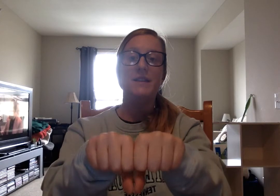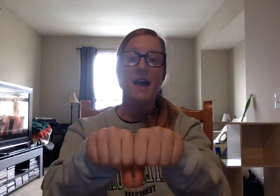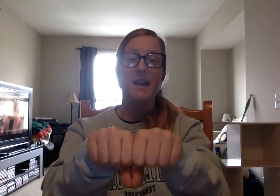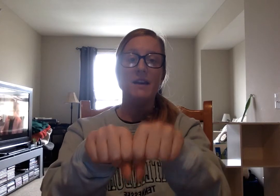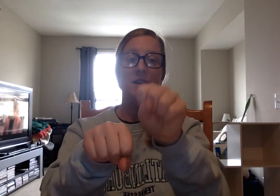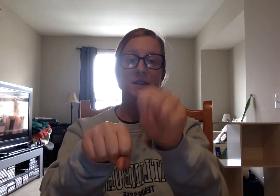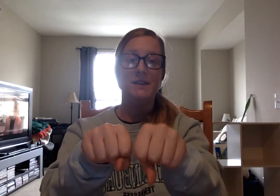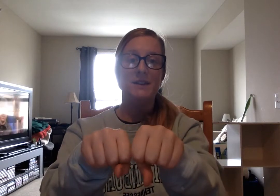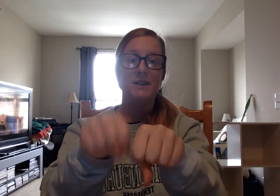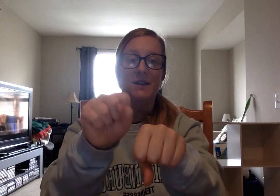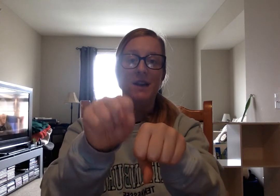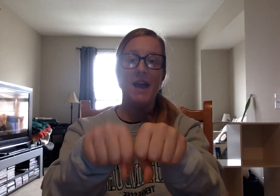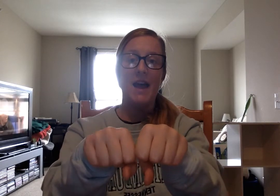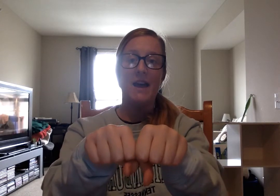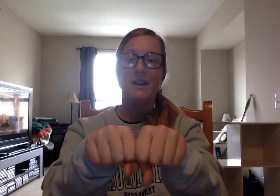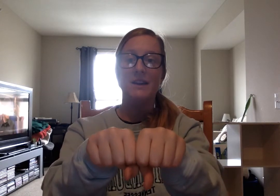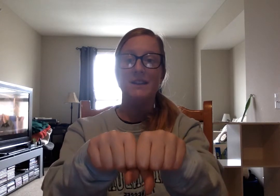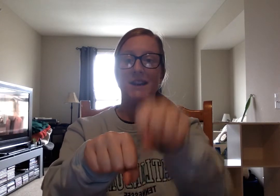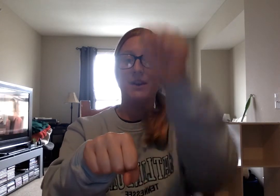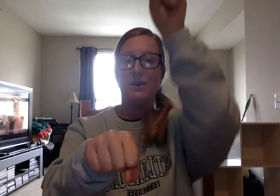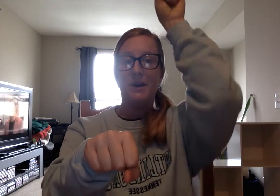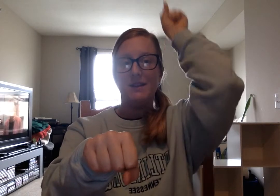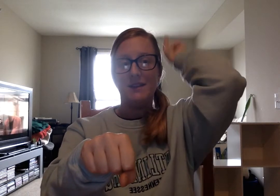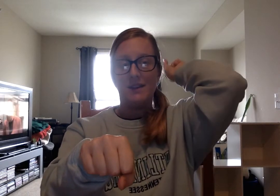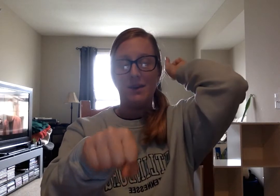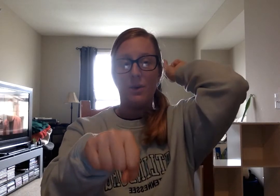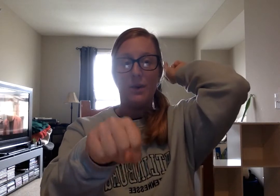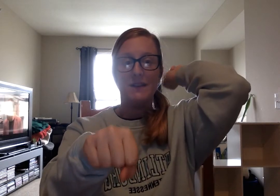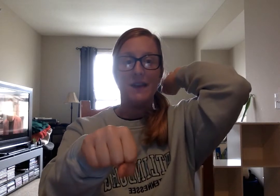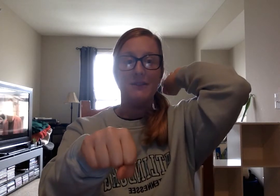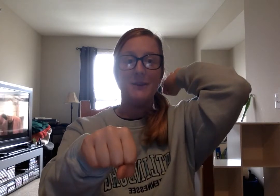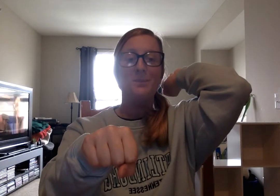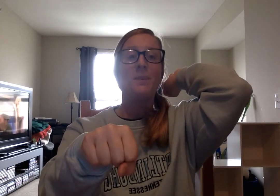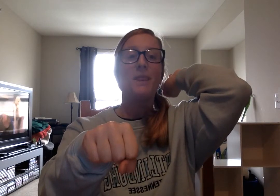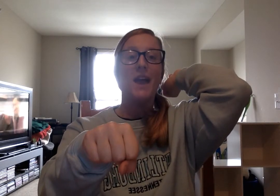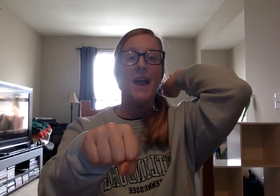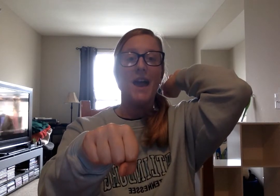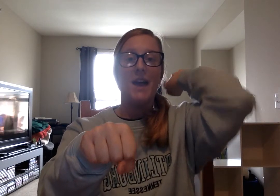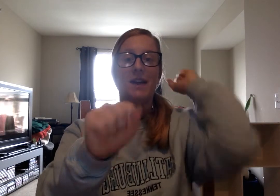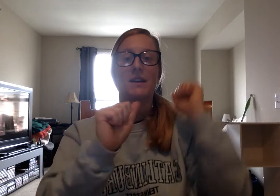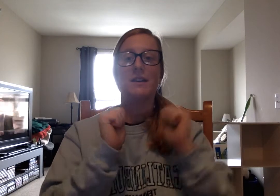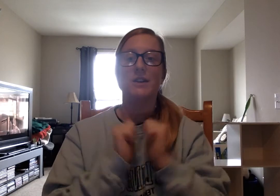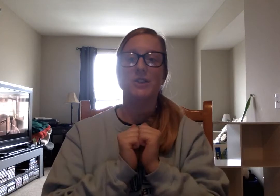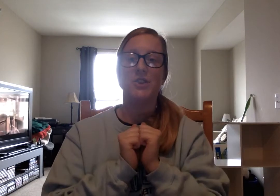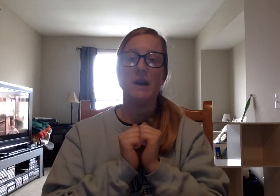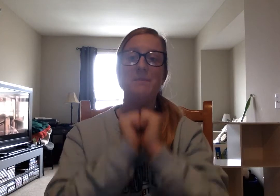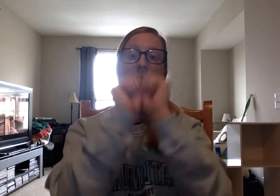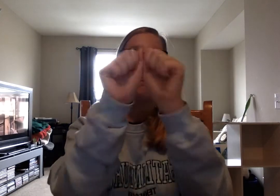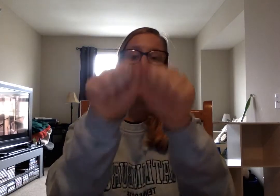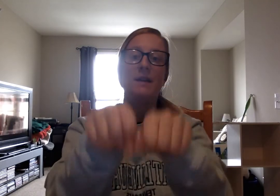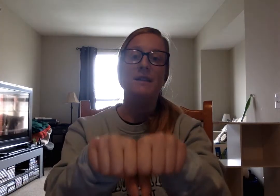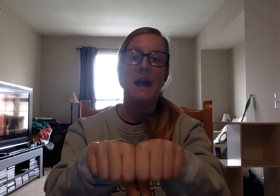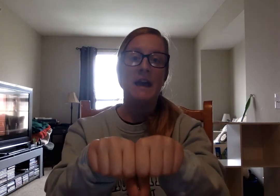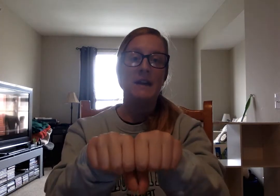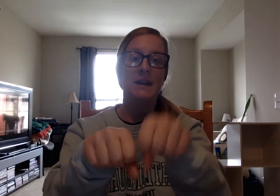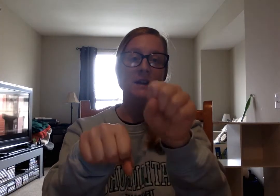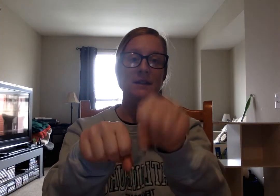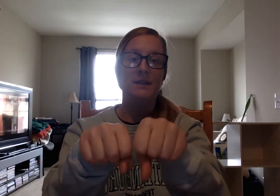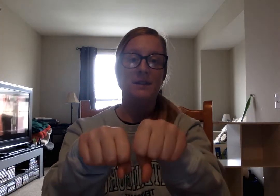Den. D. N. Take away d. What's left? N. Good job. Lag. L.